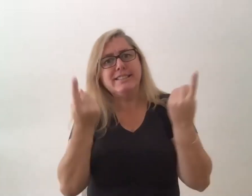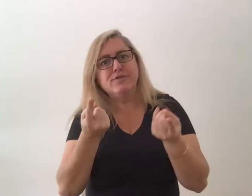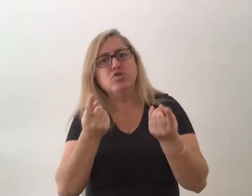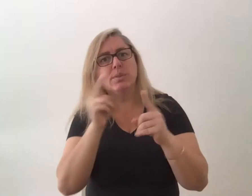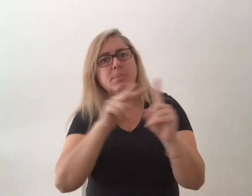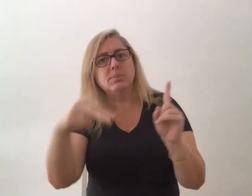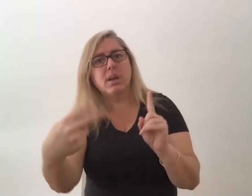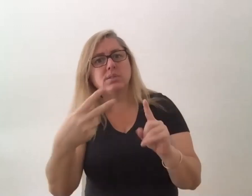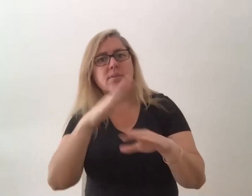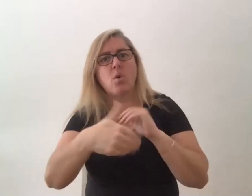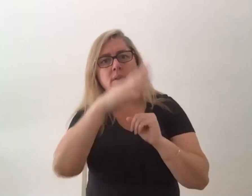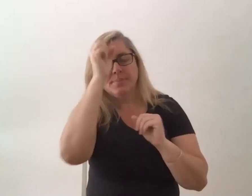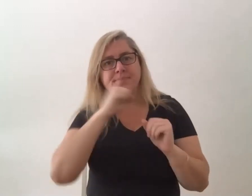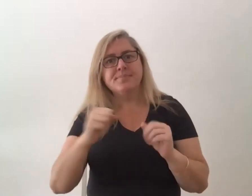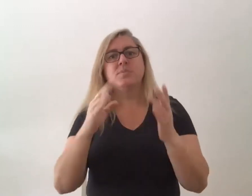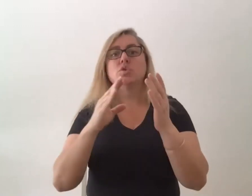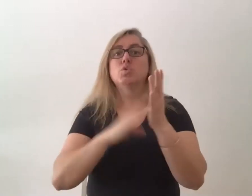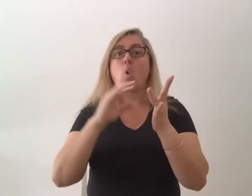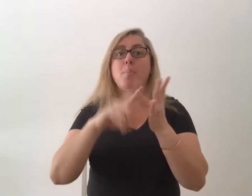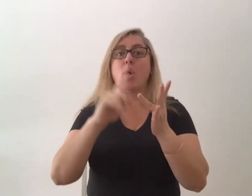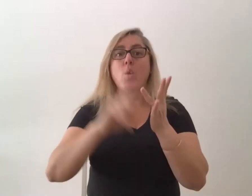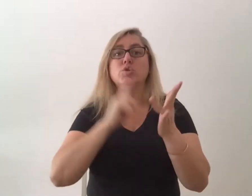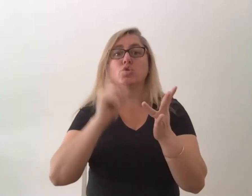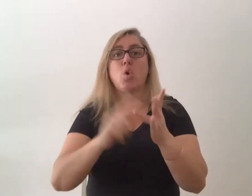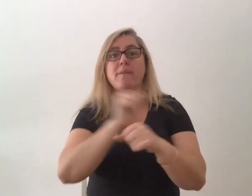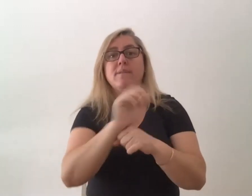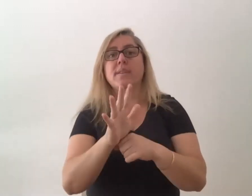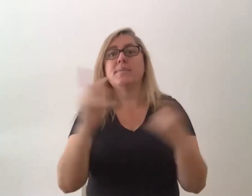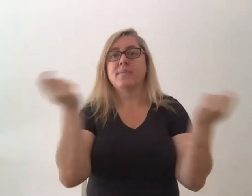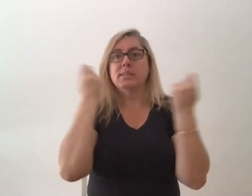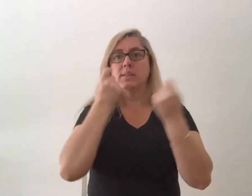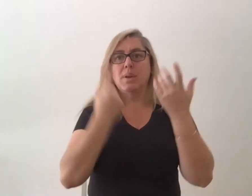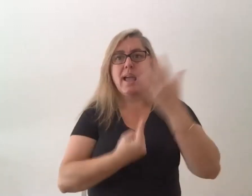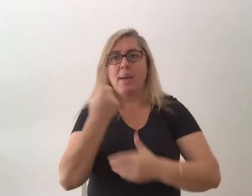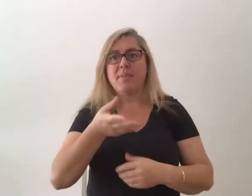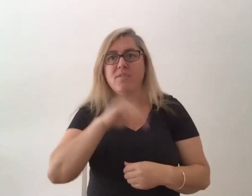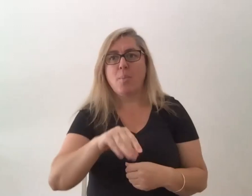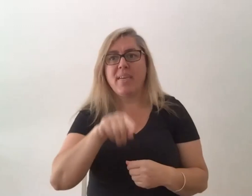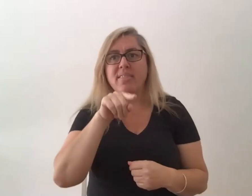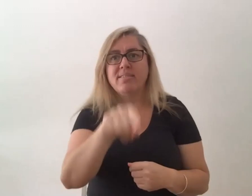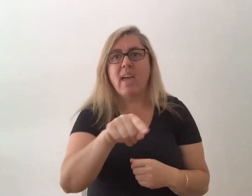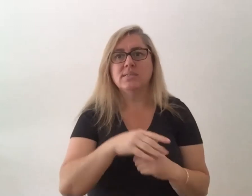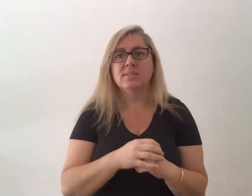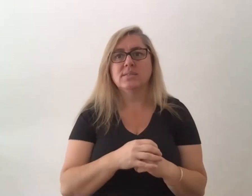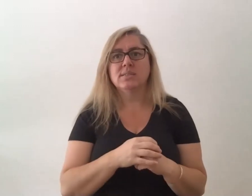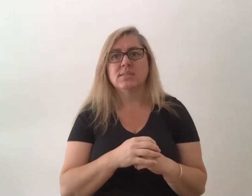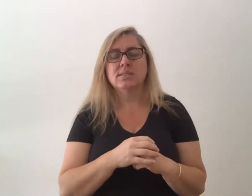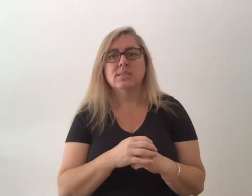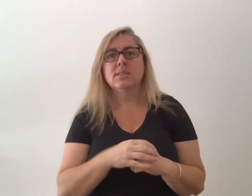mojo film festival that that's where it came from was just this yeah um but skitzy inc's been